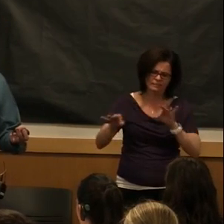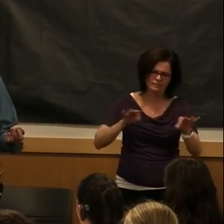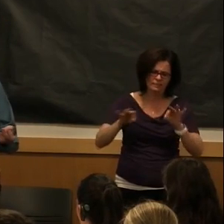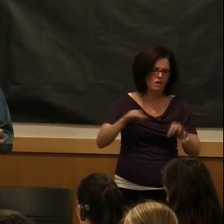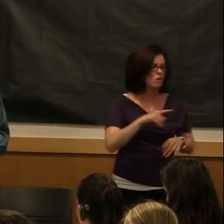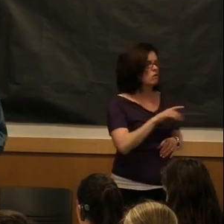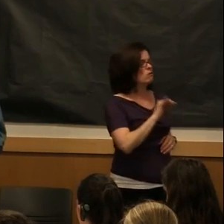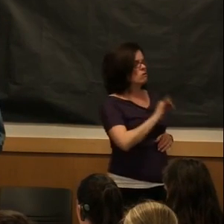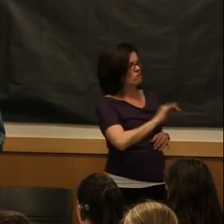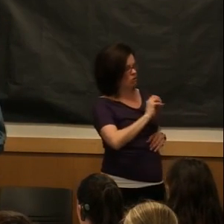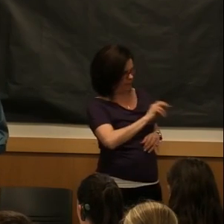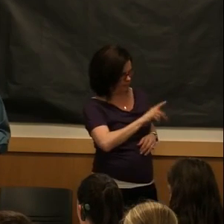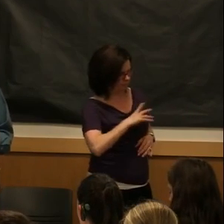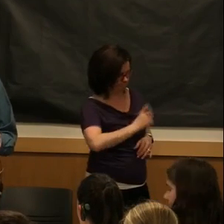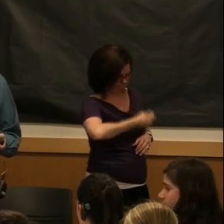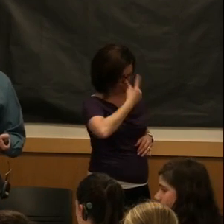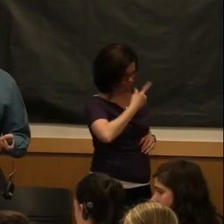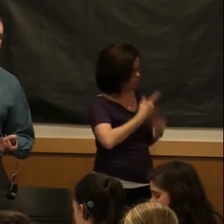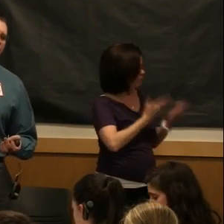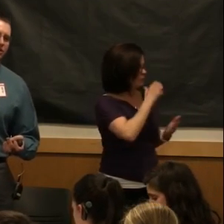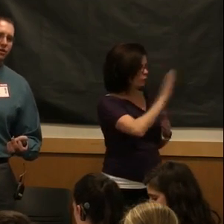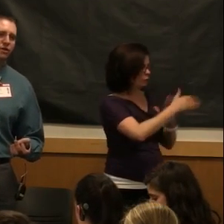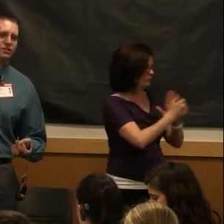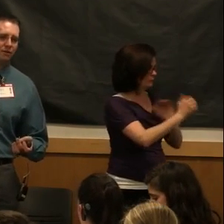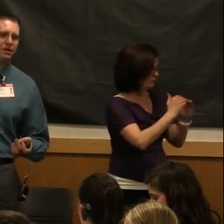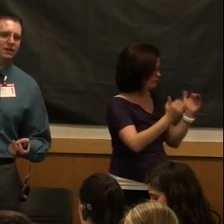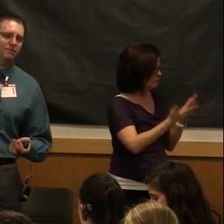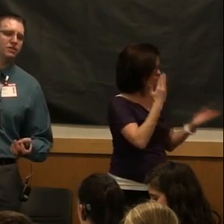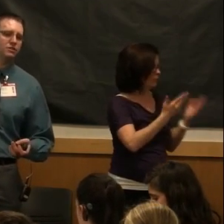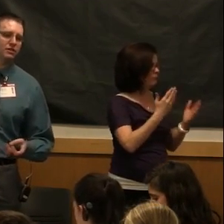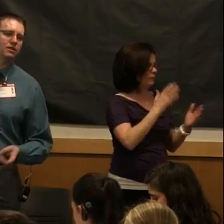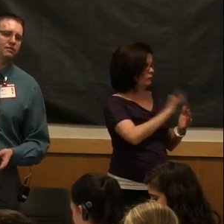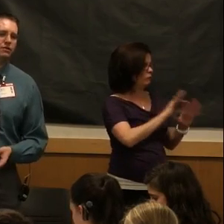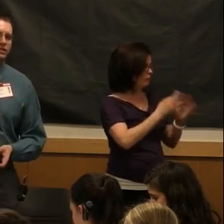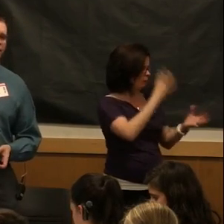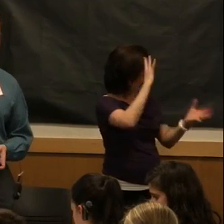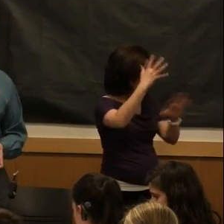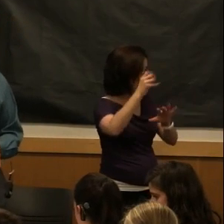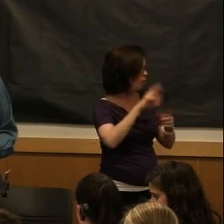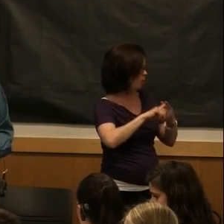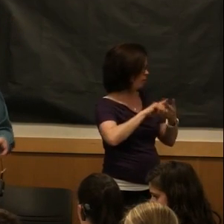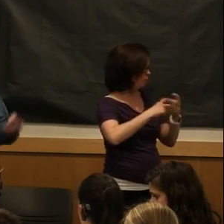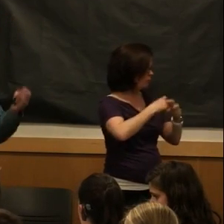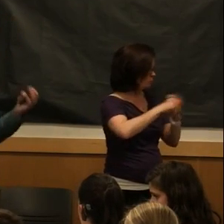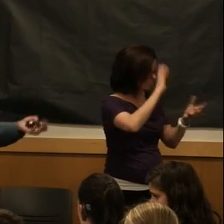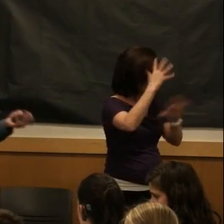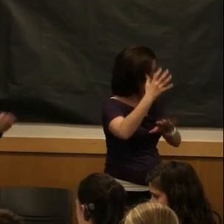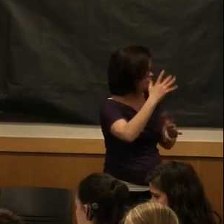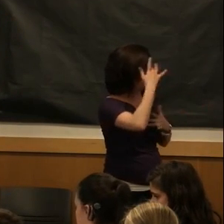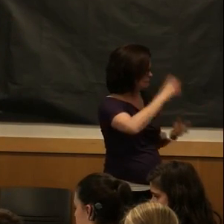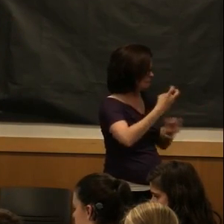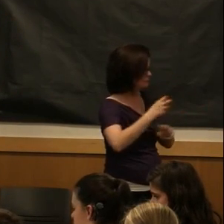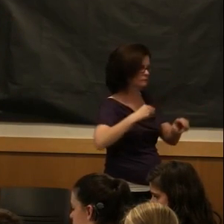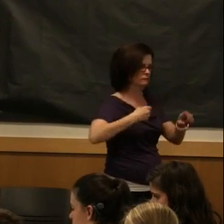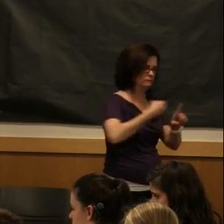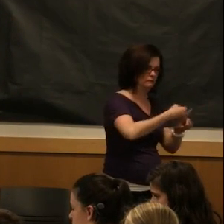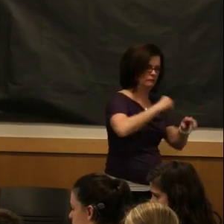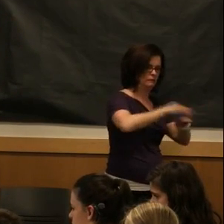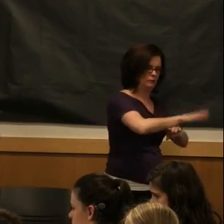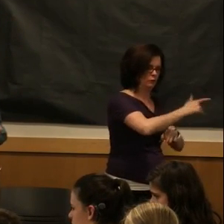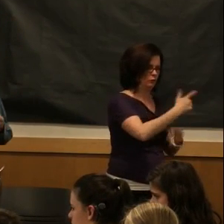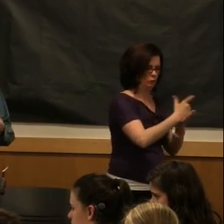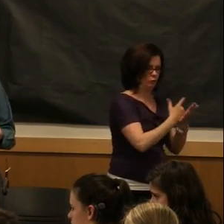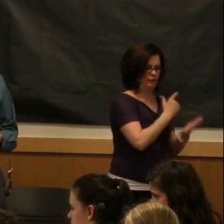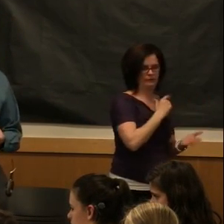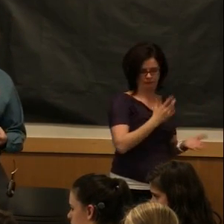maybe it's not you and your skill levels. Maybe it's just an outside source, and we can admit you to the university that way. So there's different choices as you're looking,